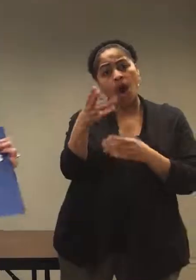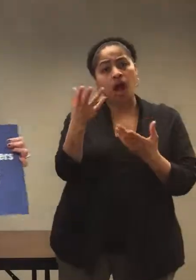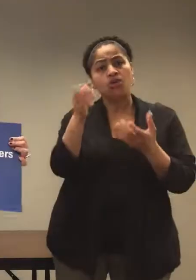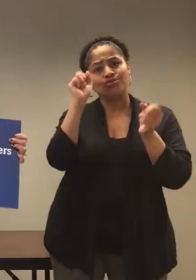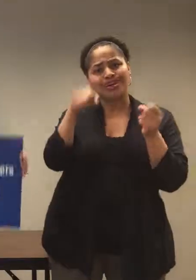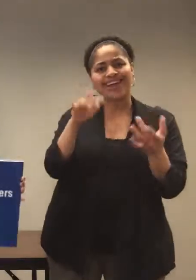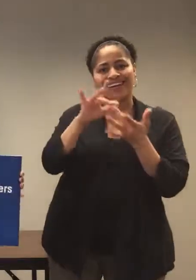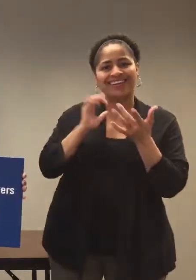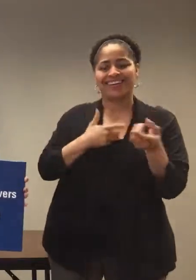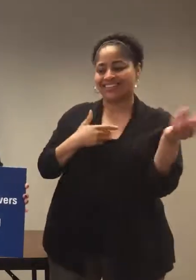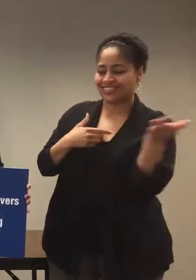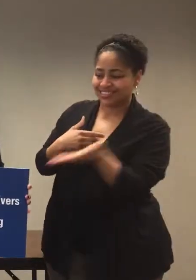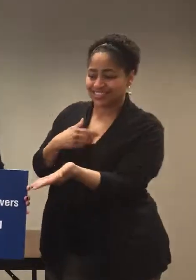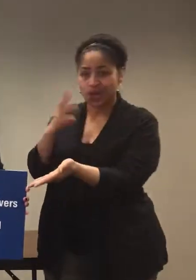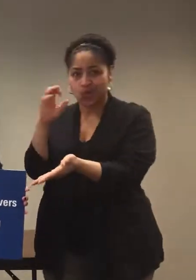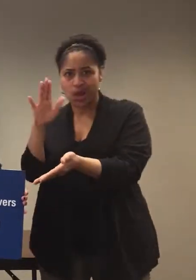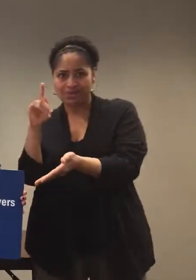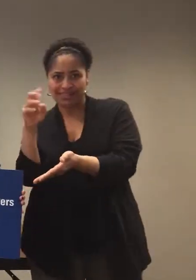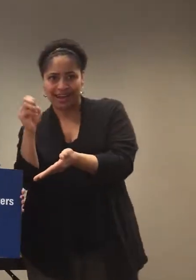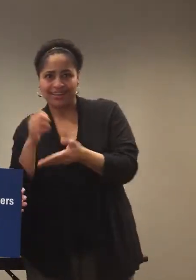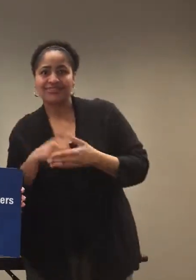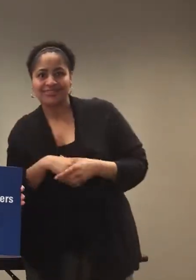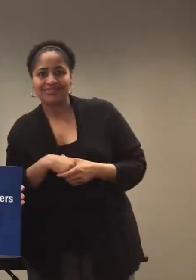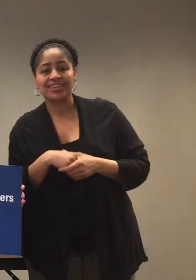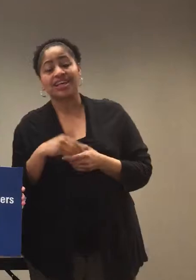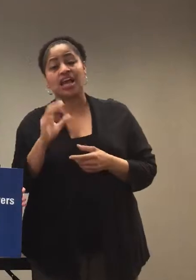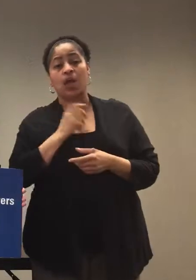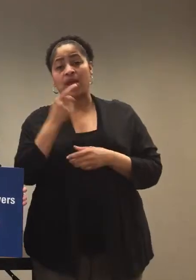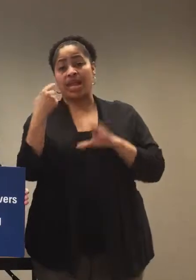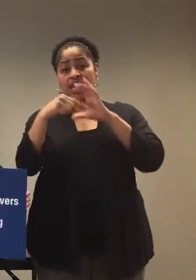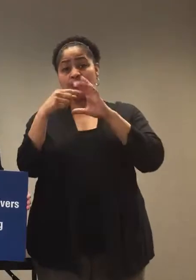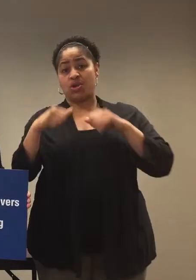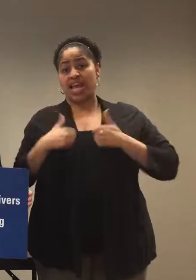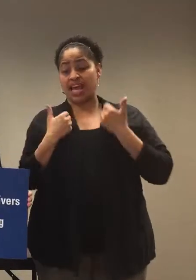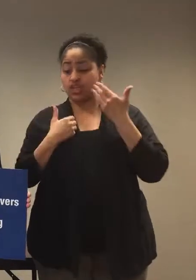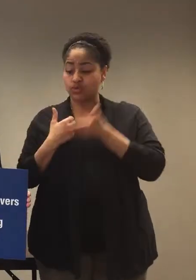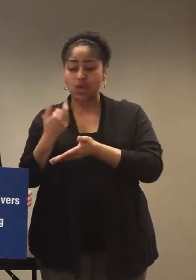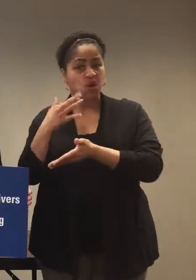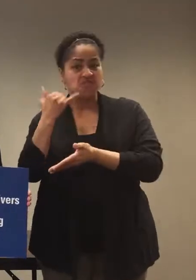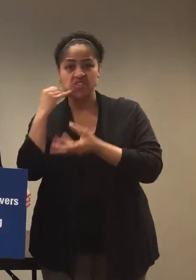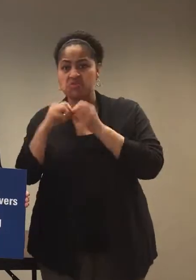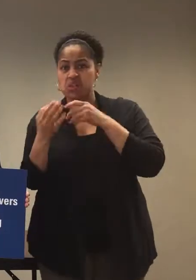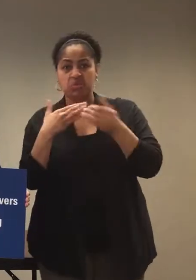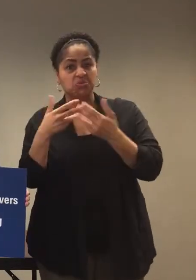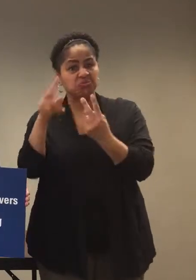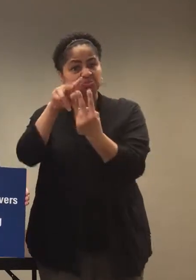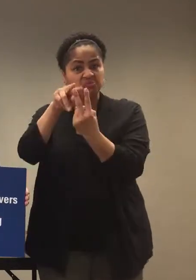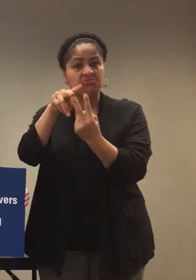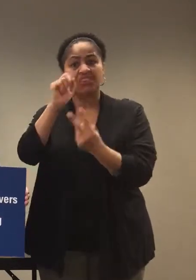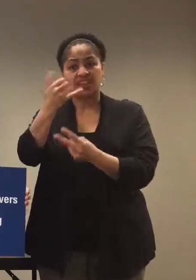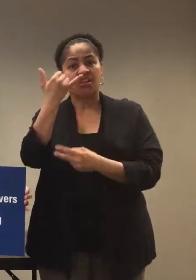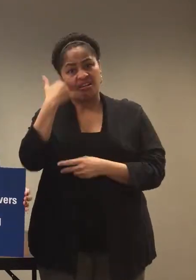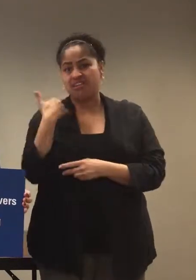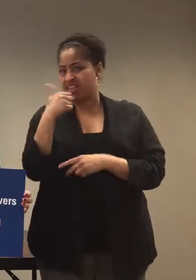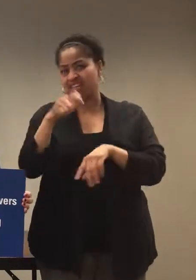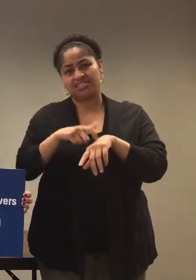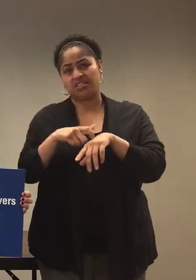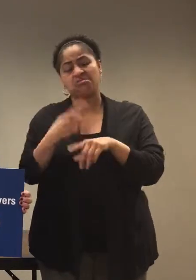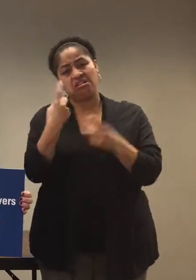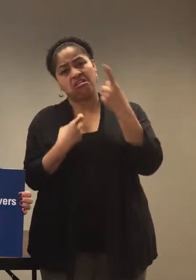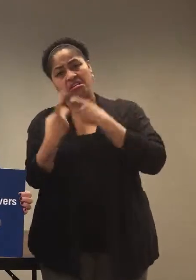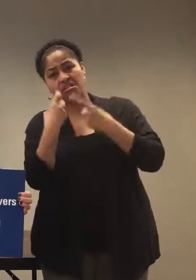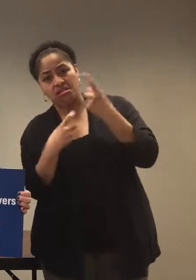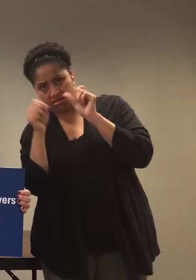on our website, our email address, or our phone number. You can always reach out and ask us